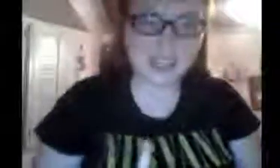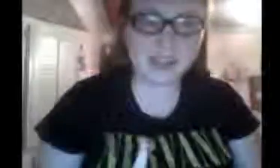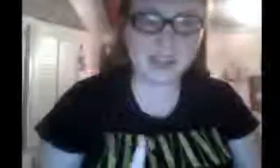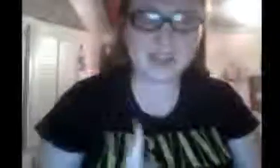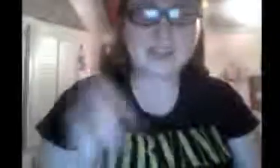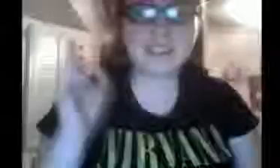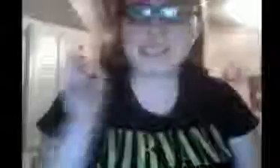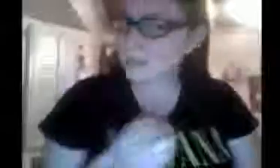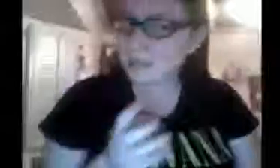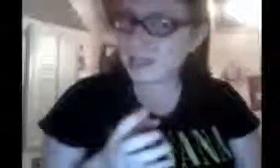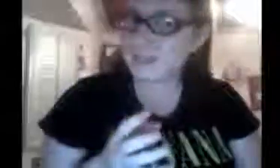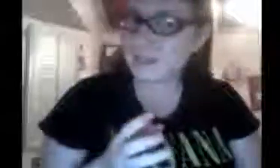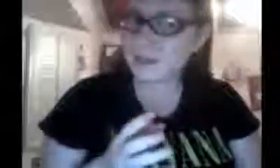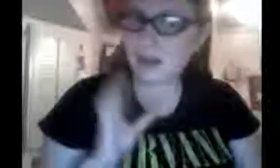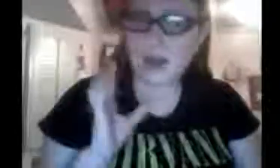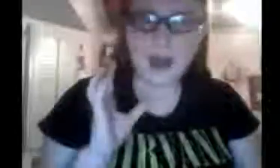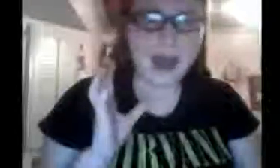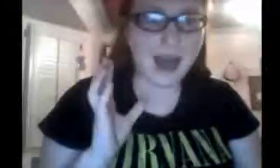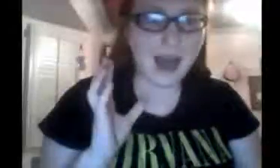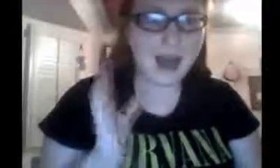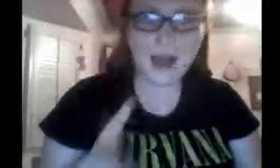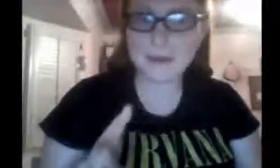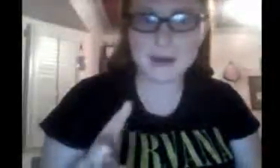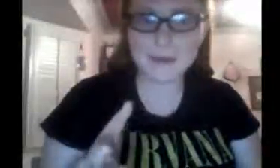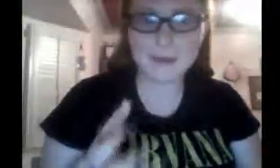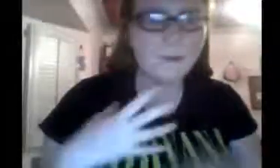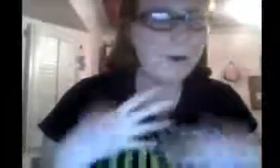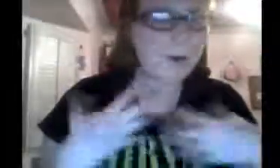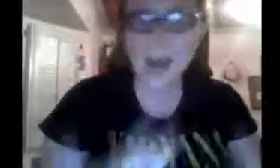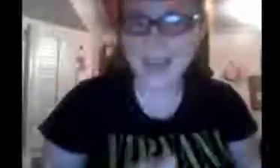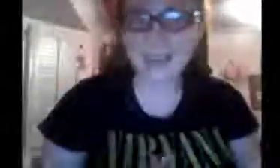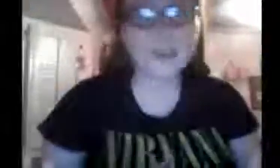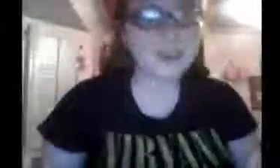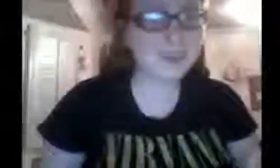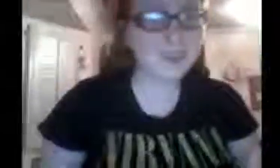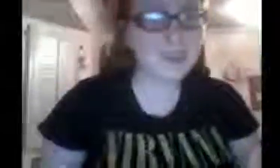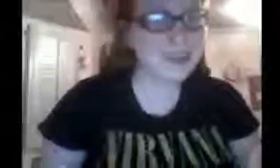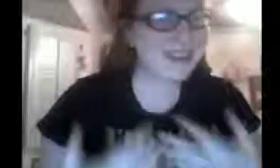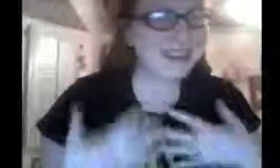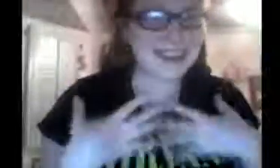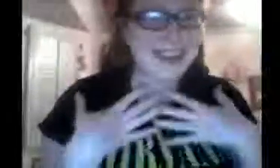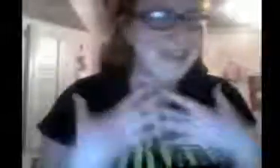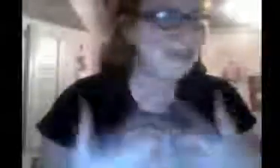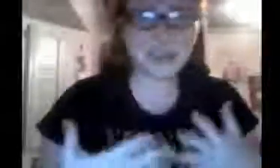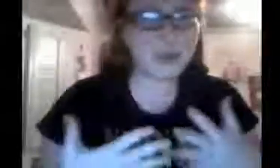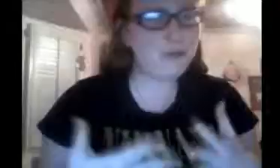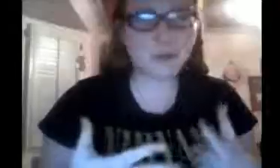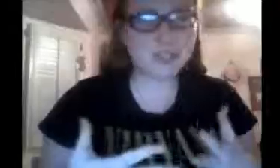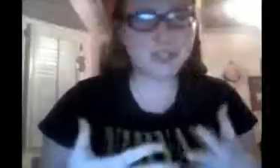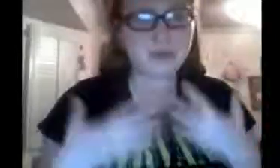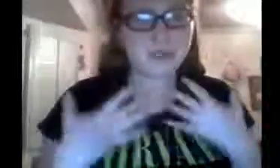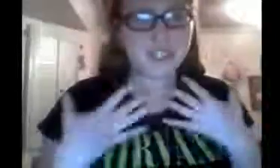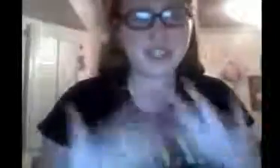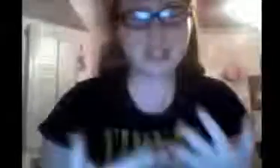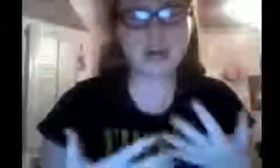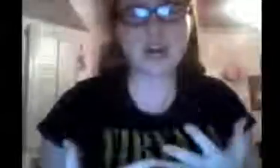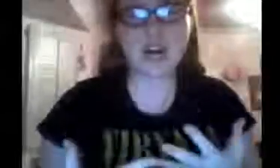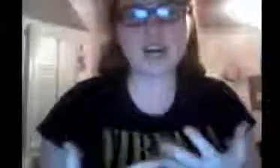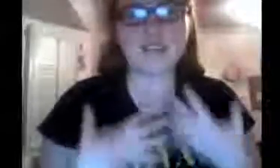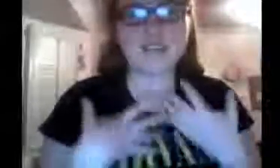something that's been coming for a while that I've been looking forward to for so long since